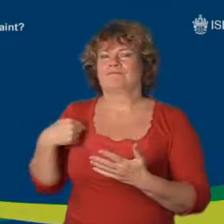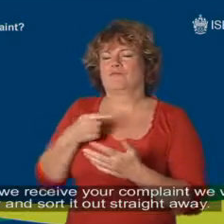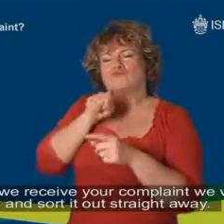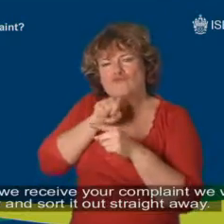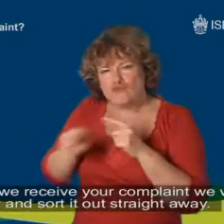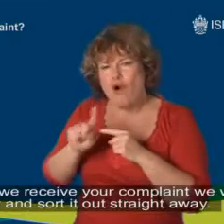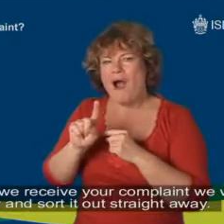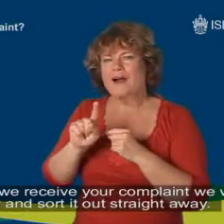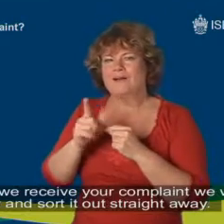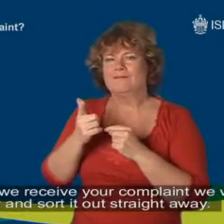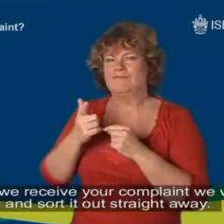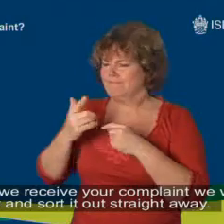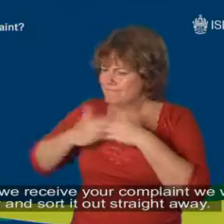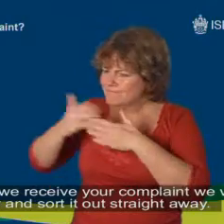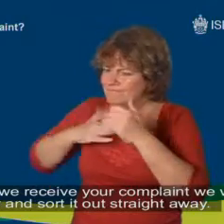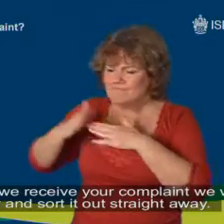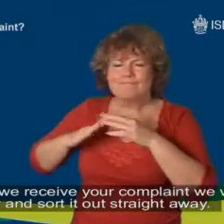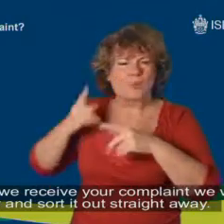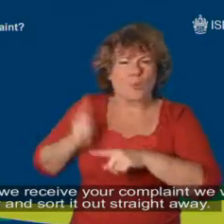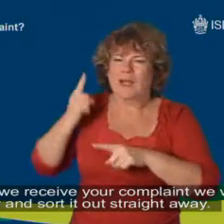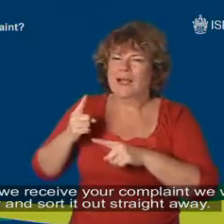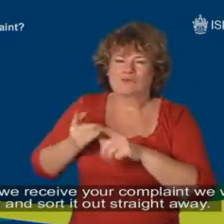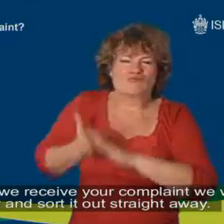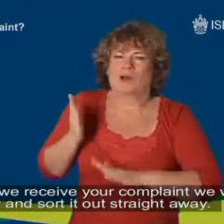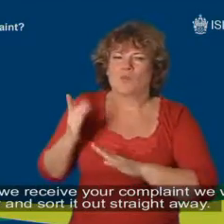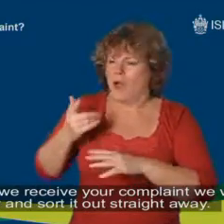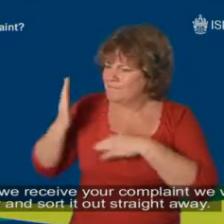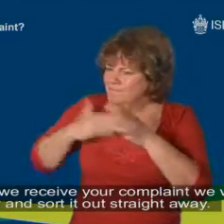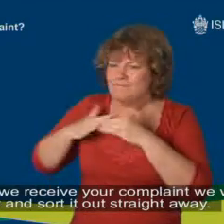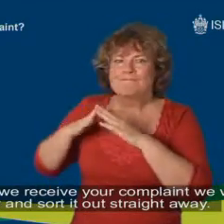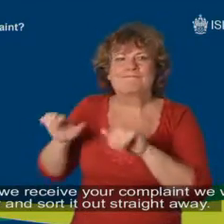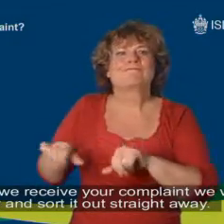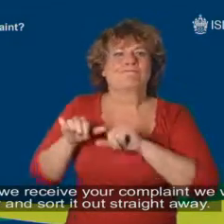When we receive your complaint, we will try and sort it out straight away.